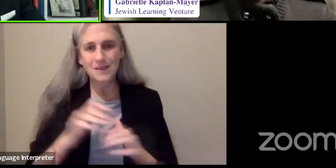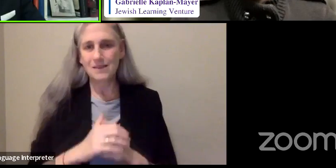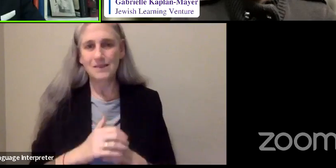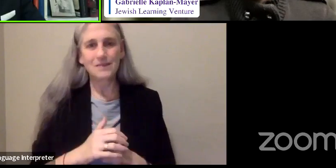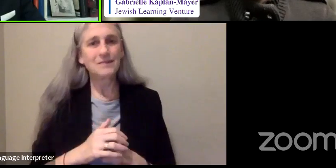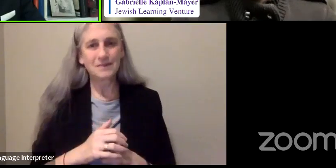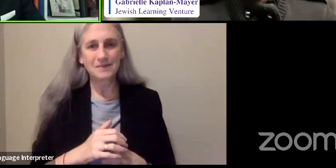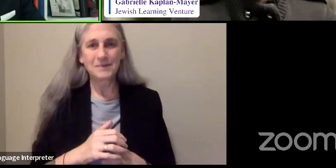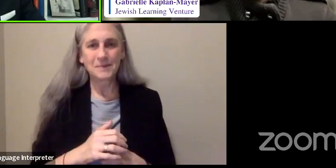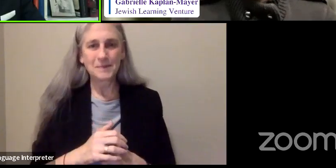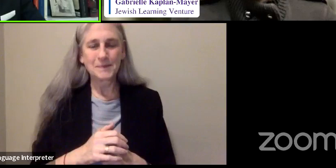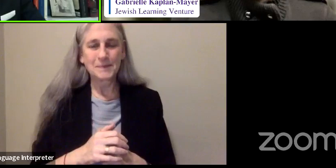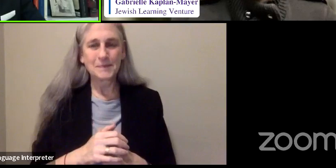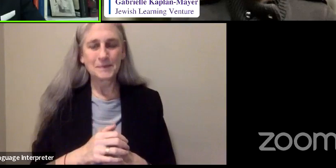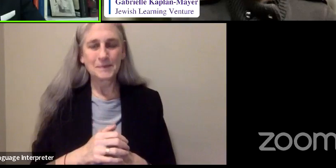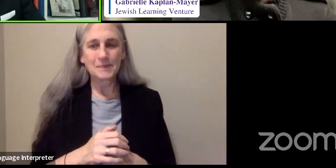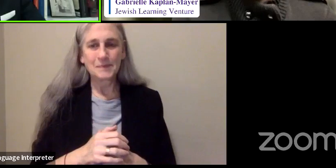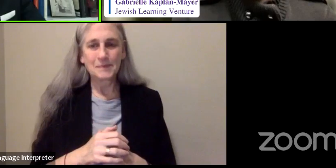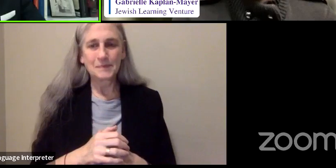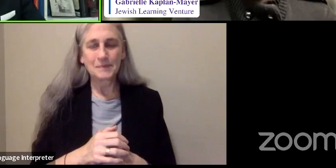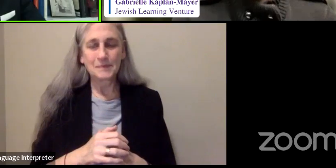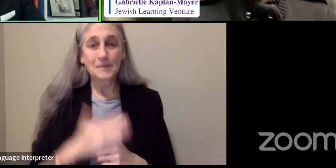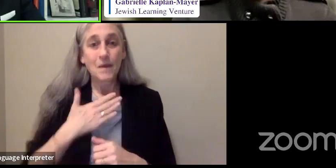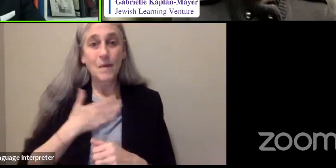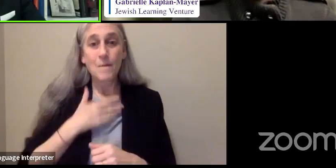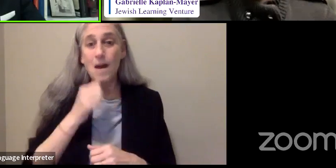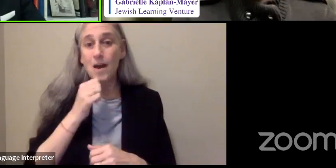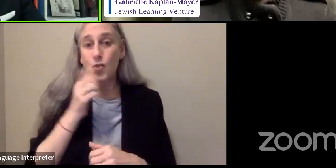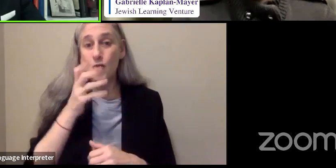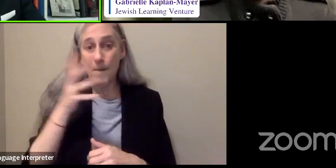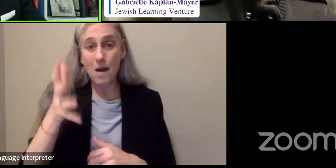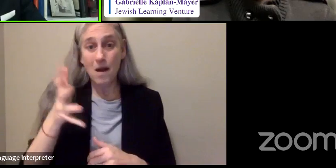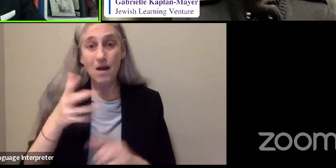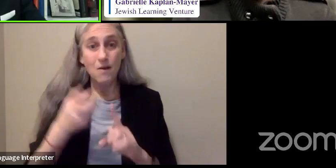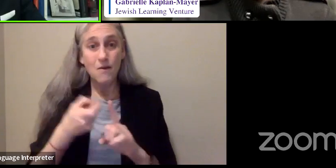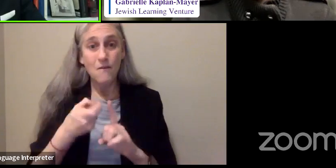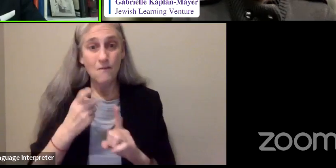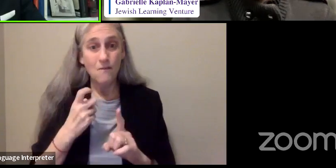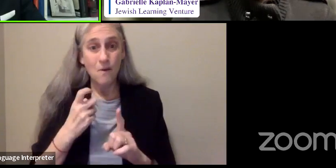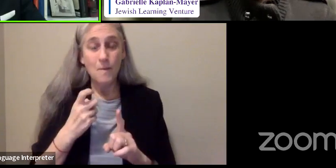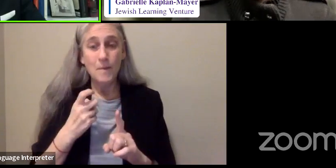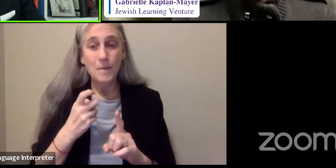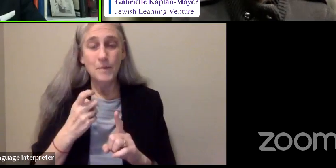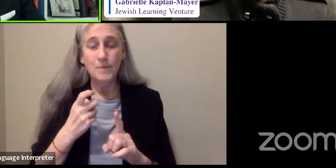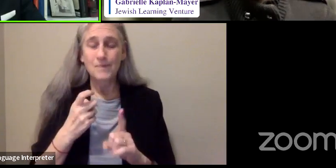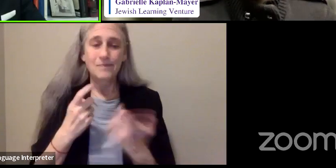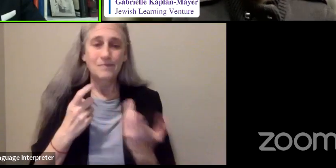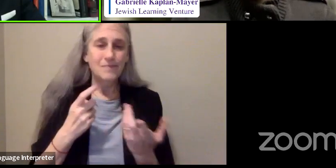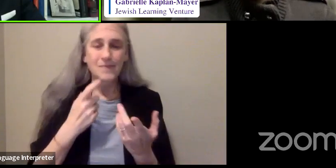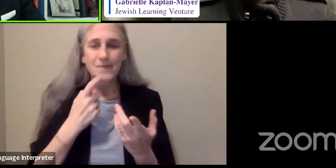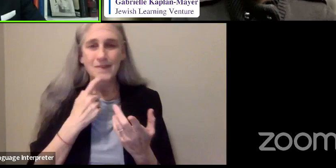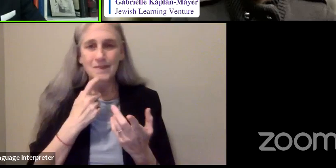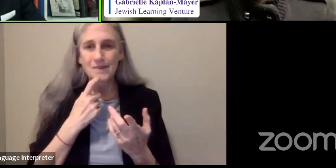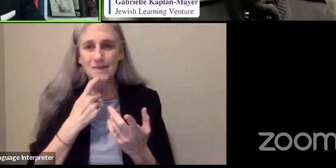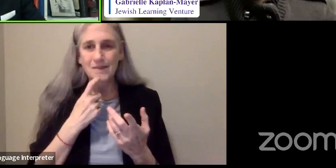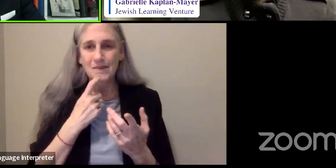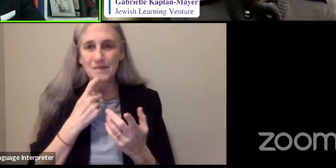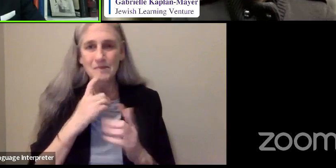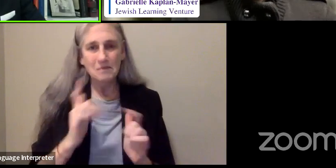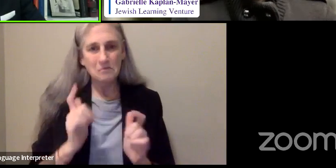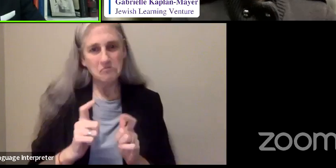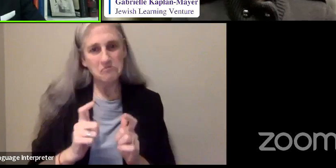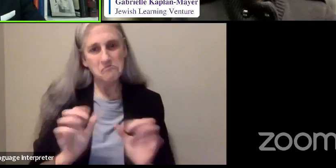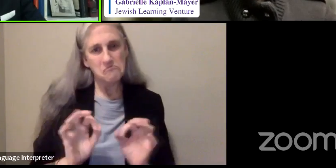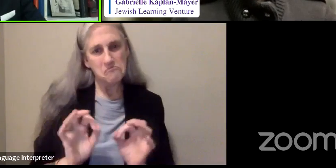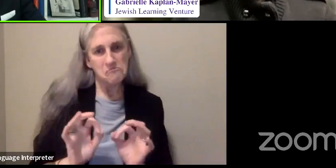my grandmother was from, I would call it a little nowhere place in Eastern